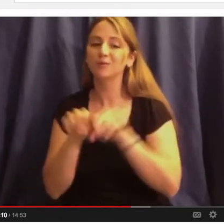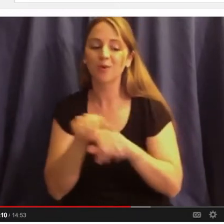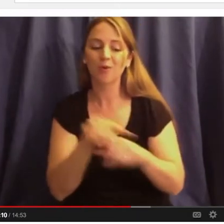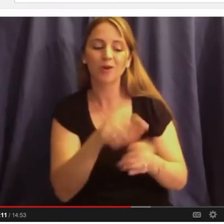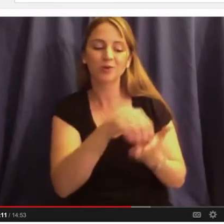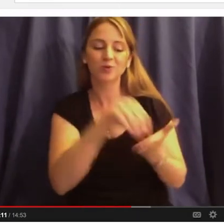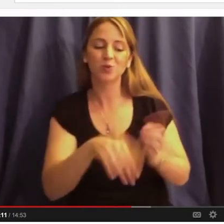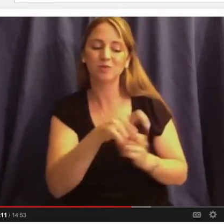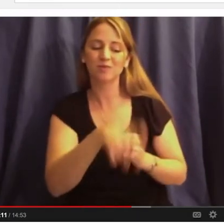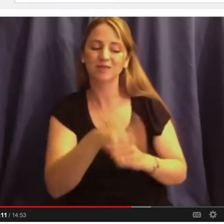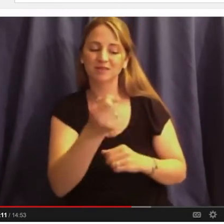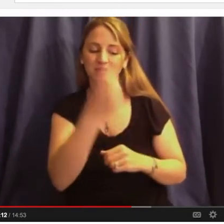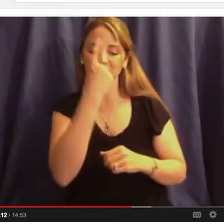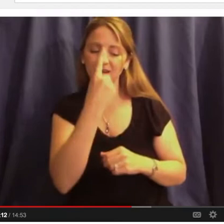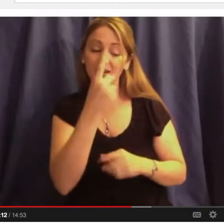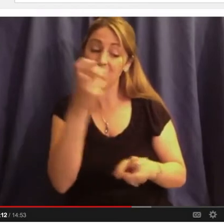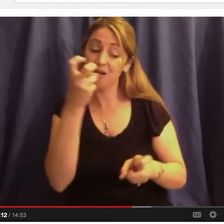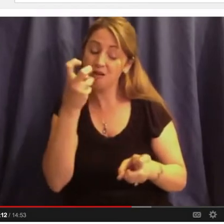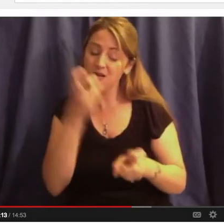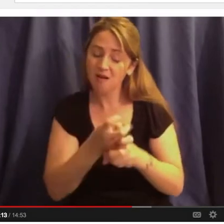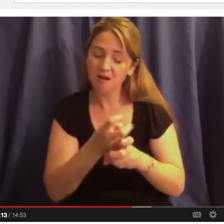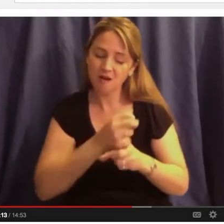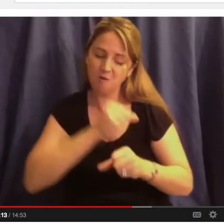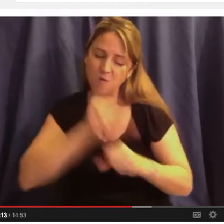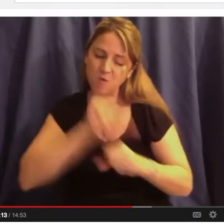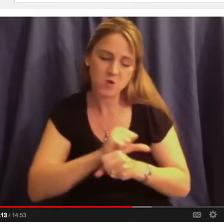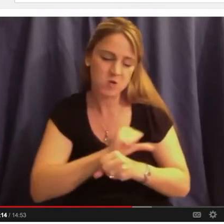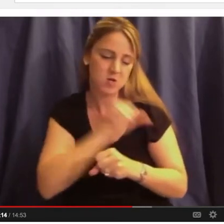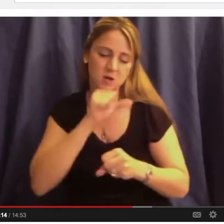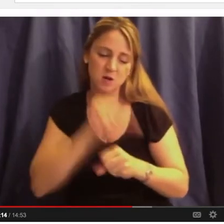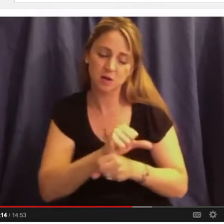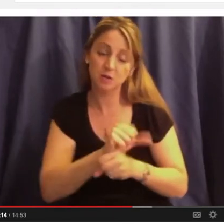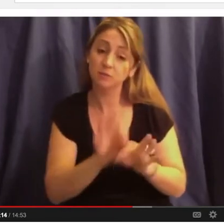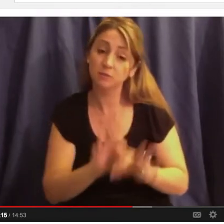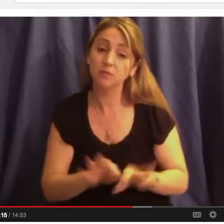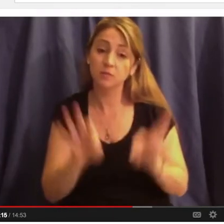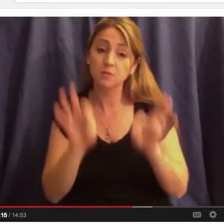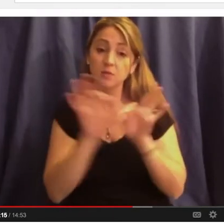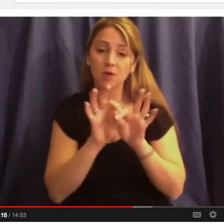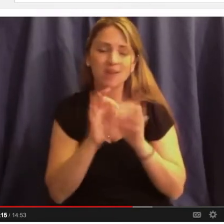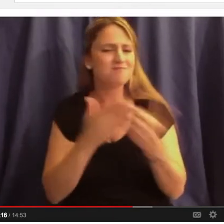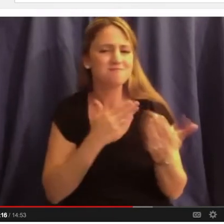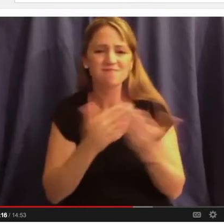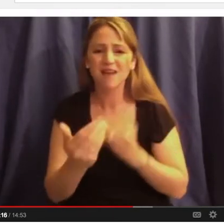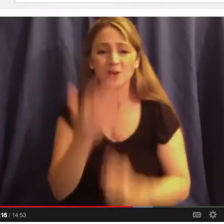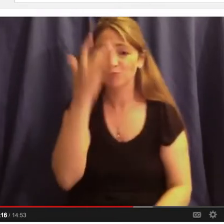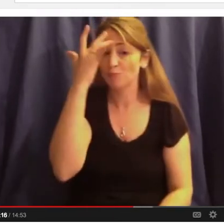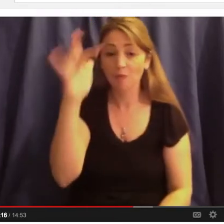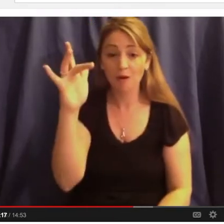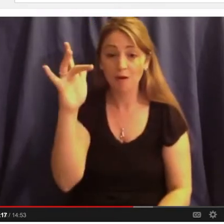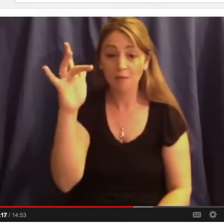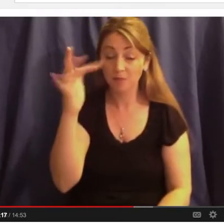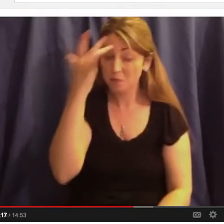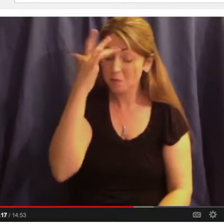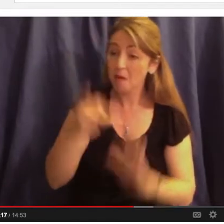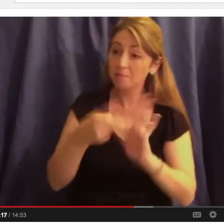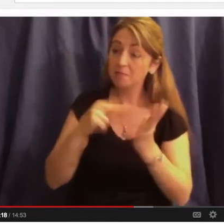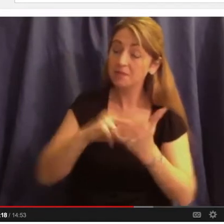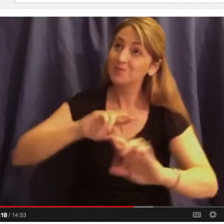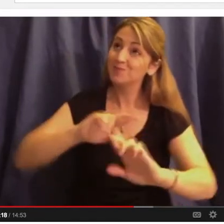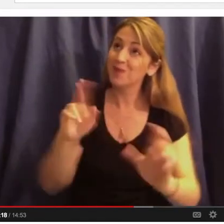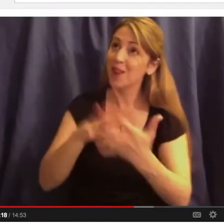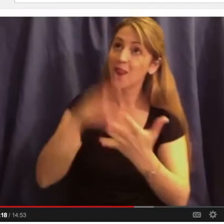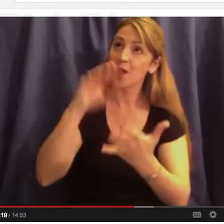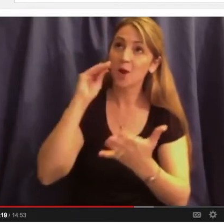understanding that it's hard work that makes the difference. I don't care how smart you are or how smart you think you are. Smart simply means you're ready to learn.